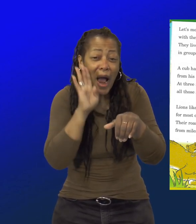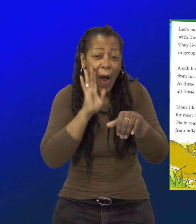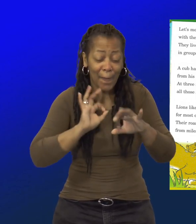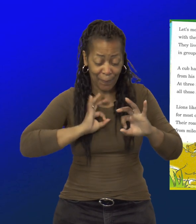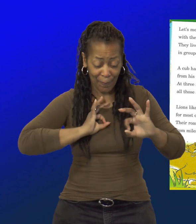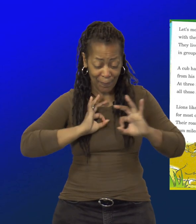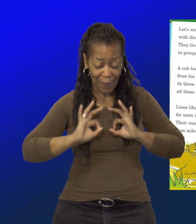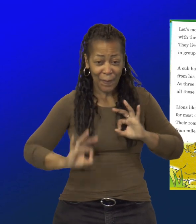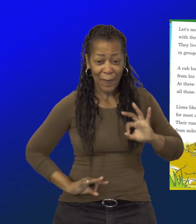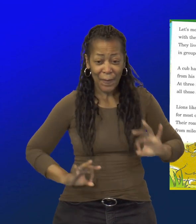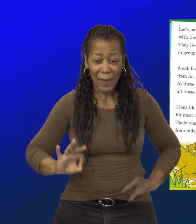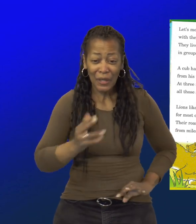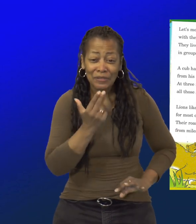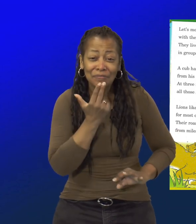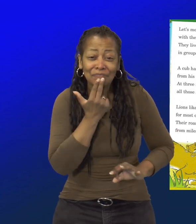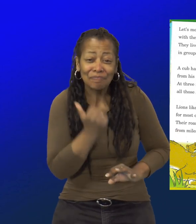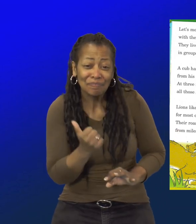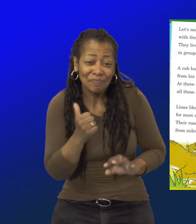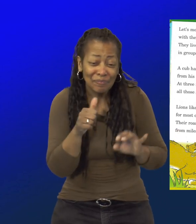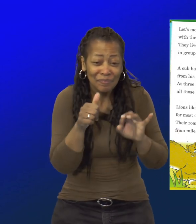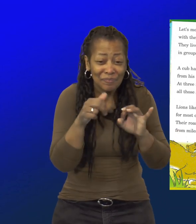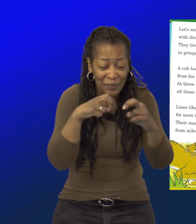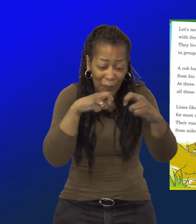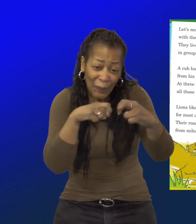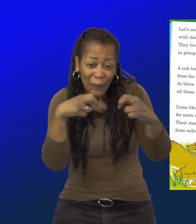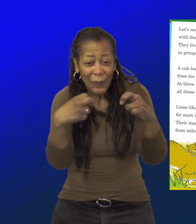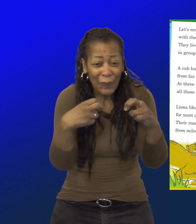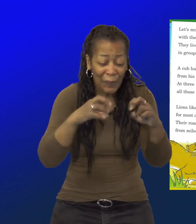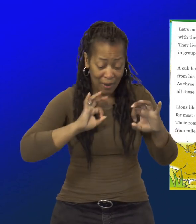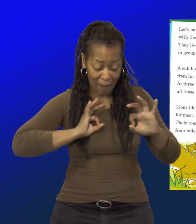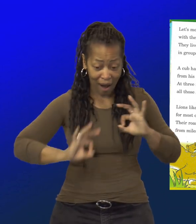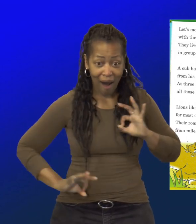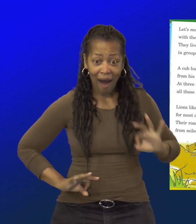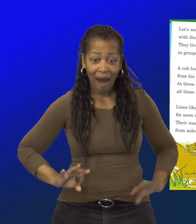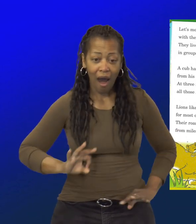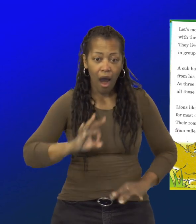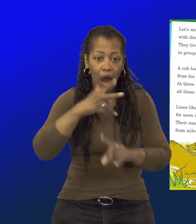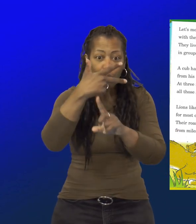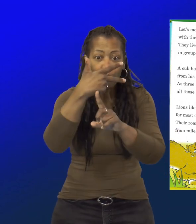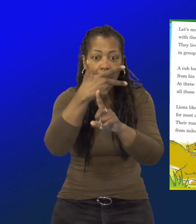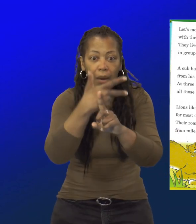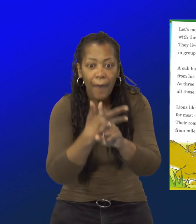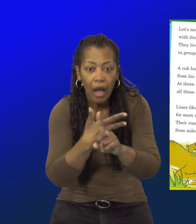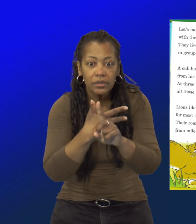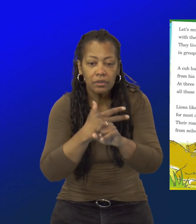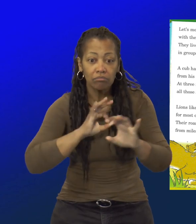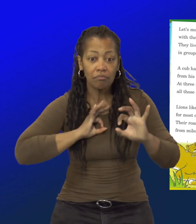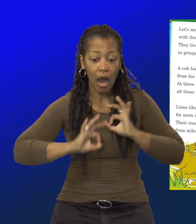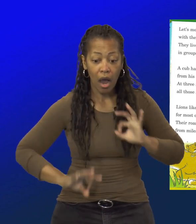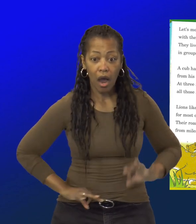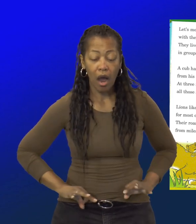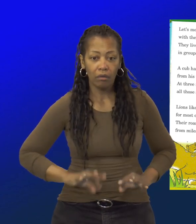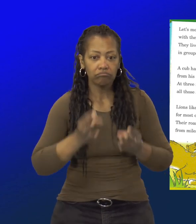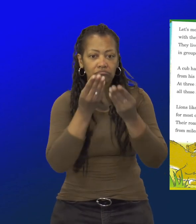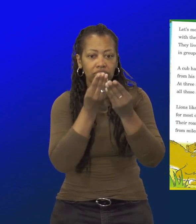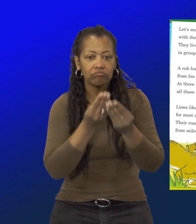spots from his tail to his ear. At three months of age, all those spots disappear.